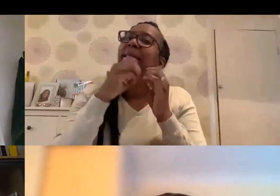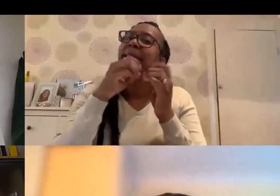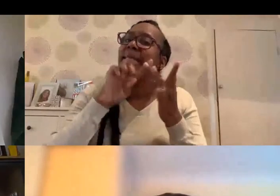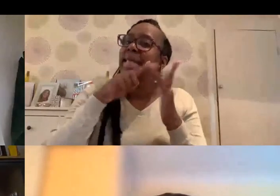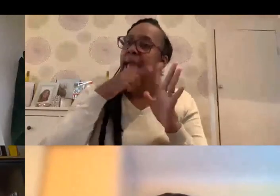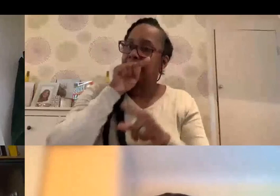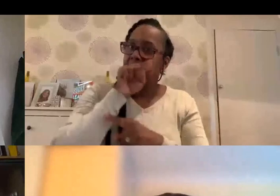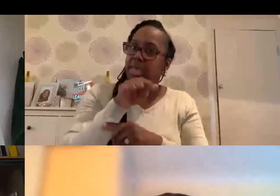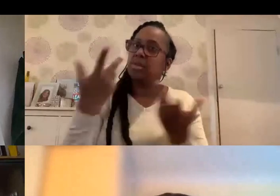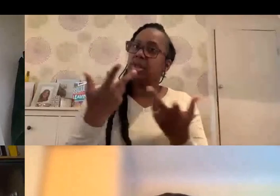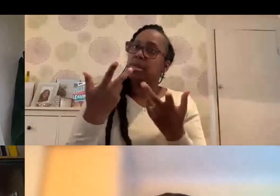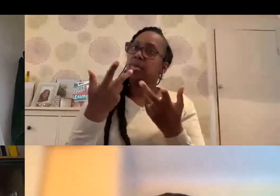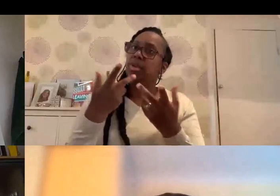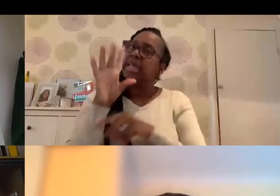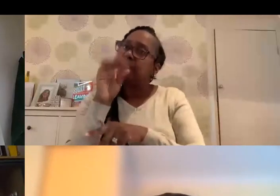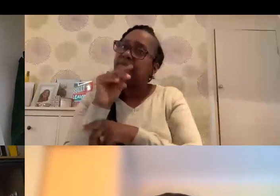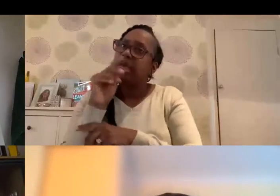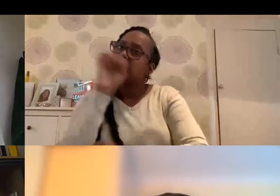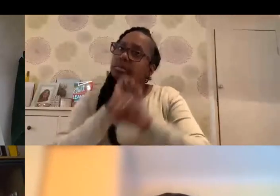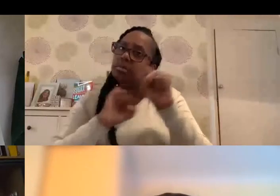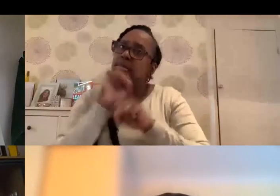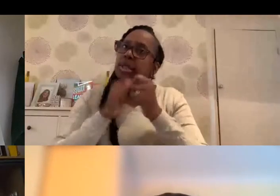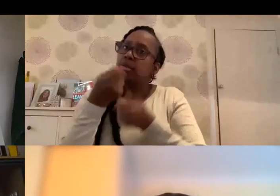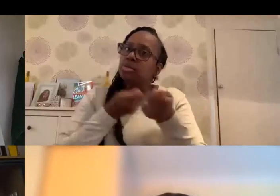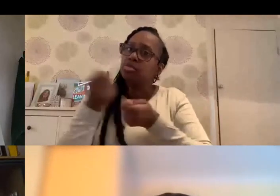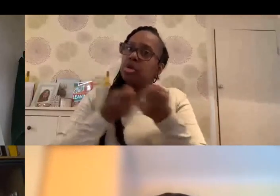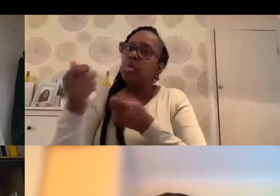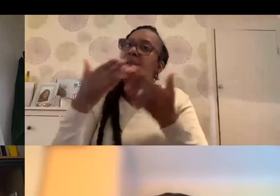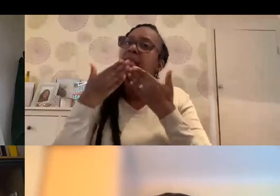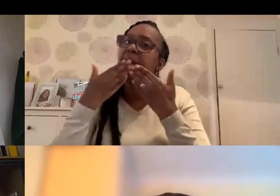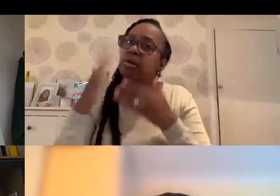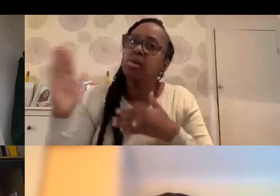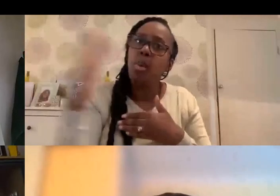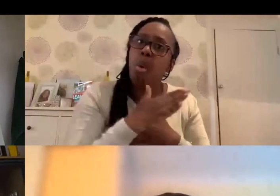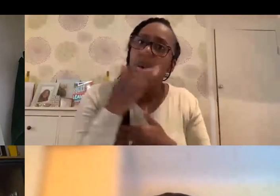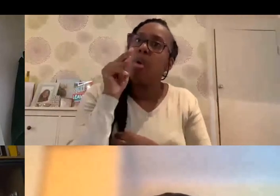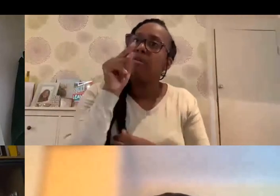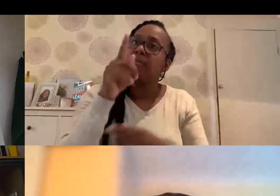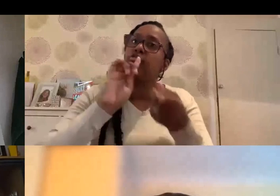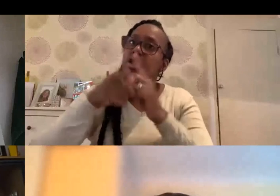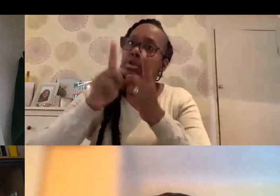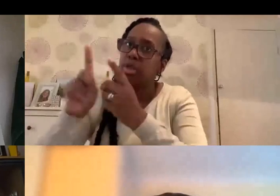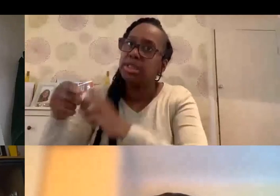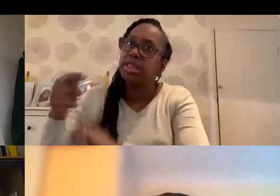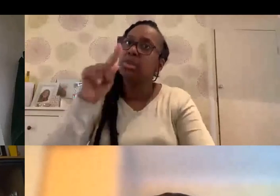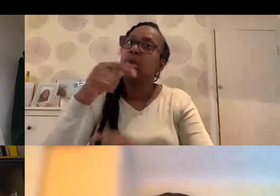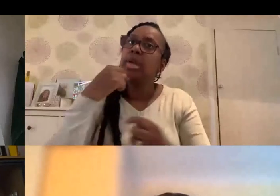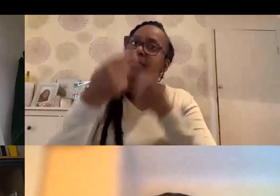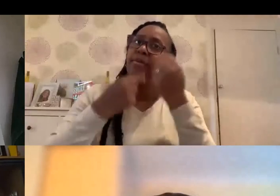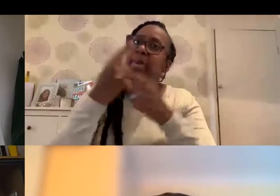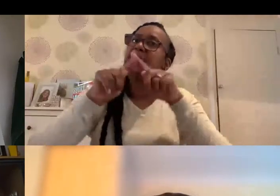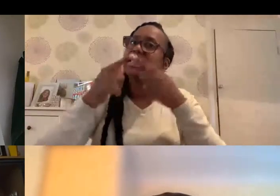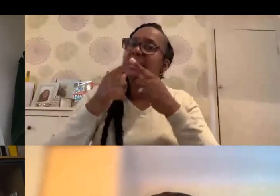your infection prevention control. And thank you also to Nisha. You've done a great job. Thank you very much. So posting, responses with a bit more kind of different